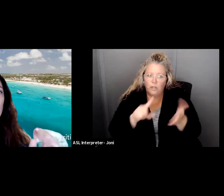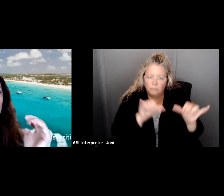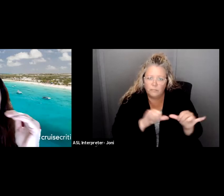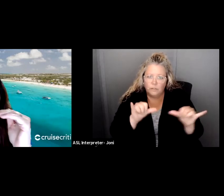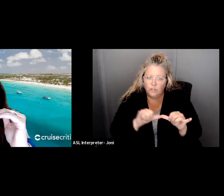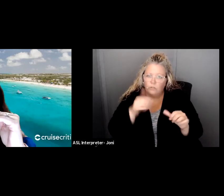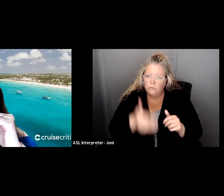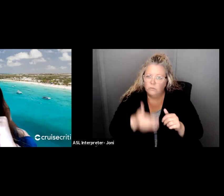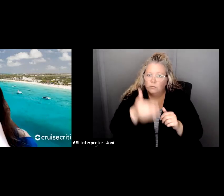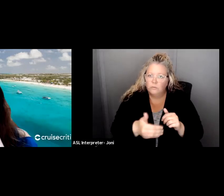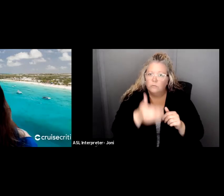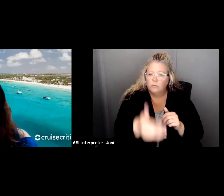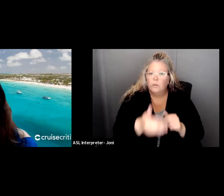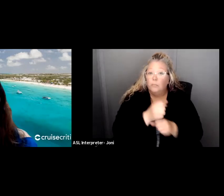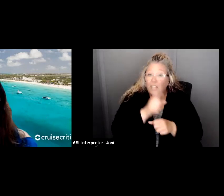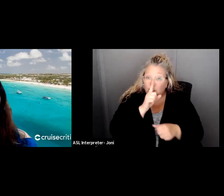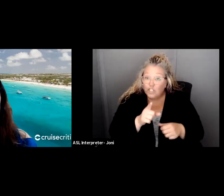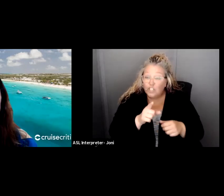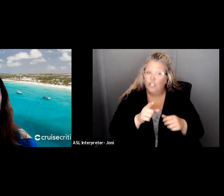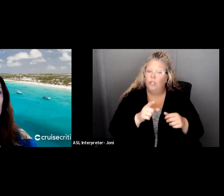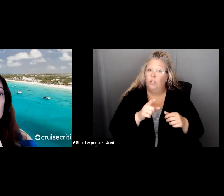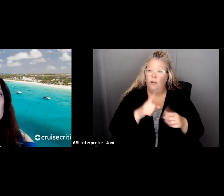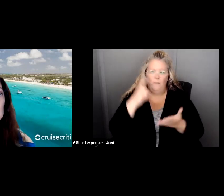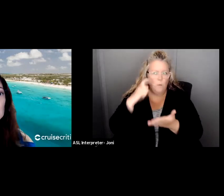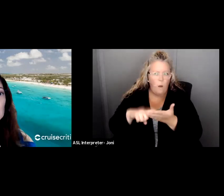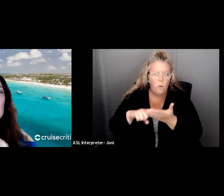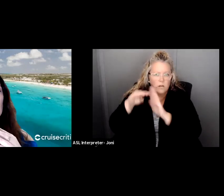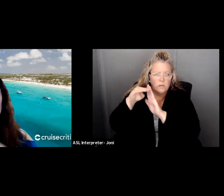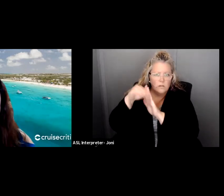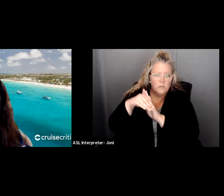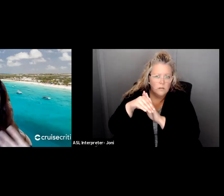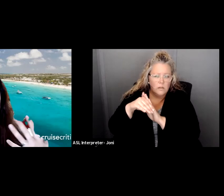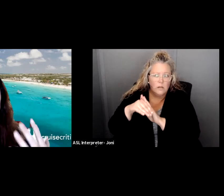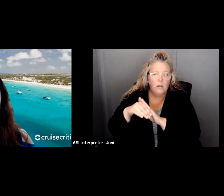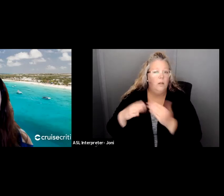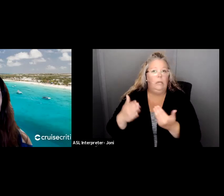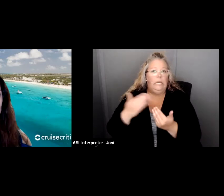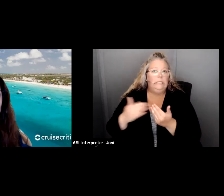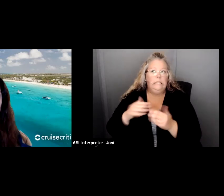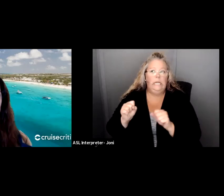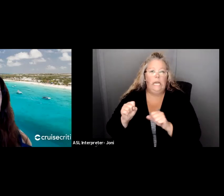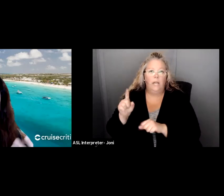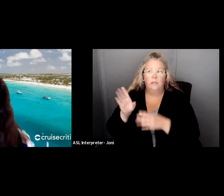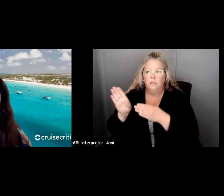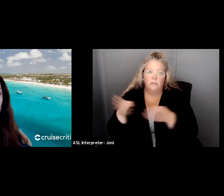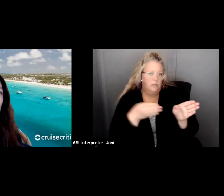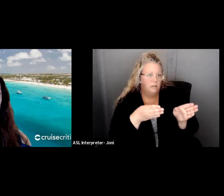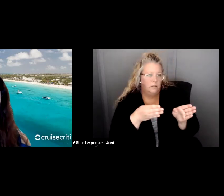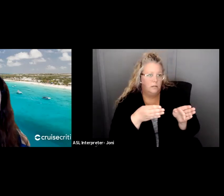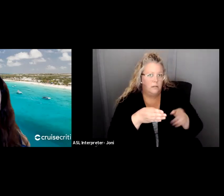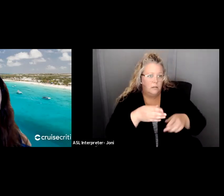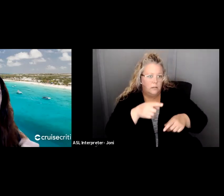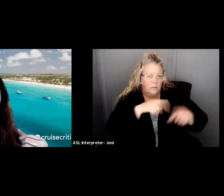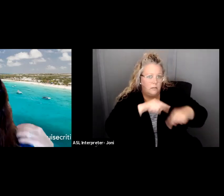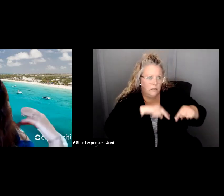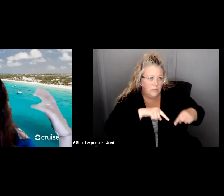that when things start to decline, you can pivot and you can change what your goals are, change programs,